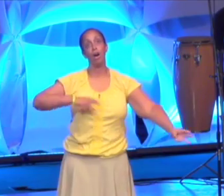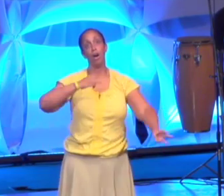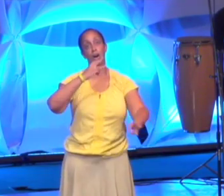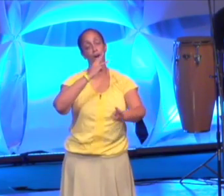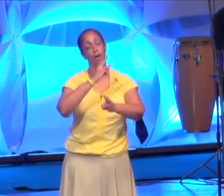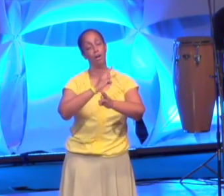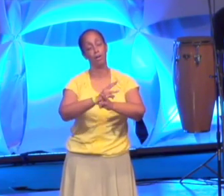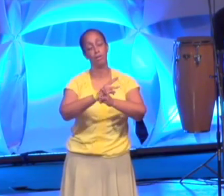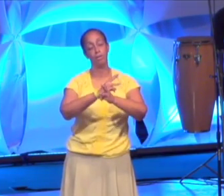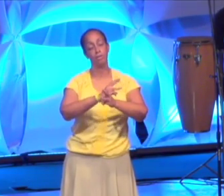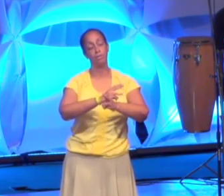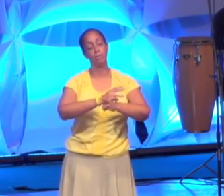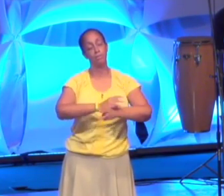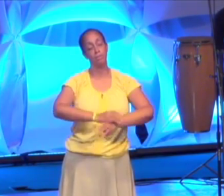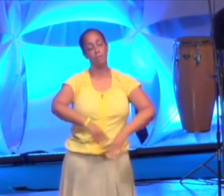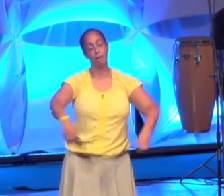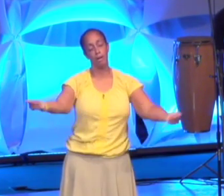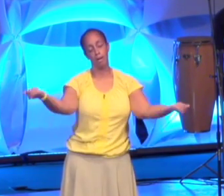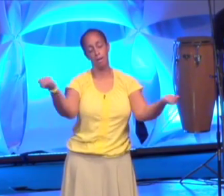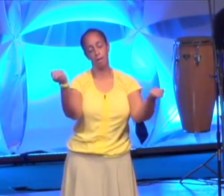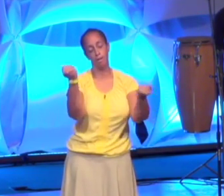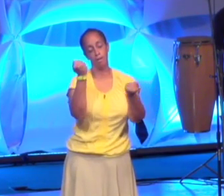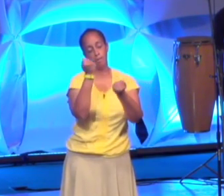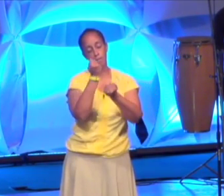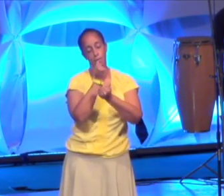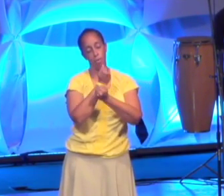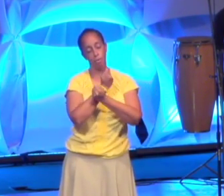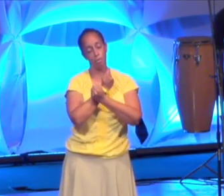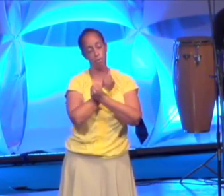affords.